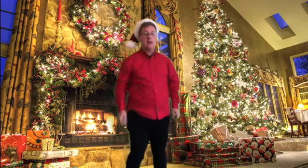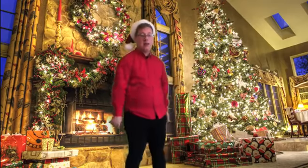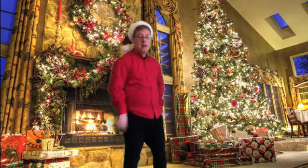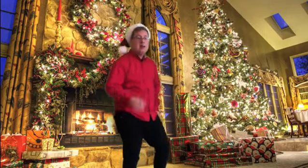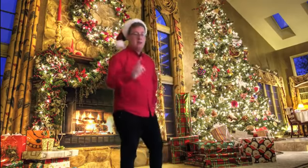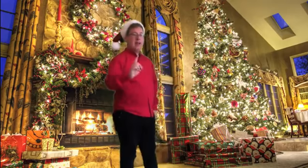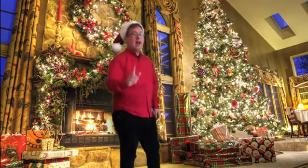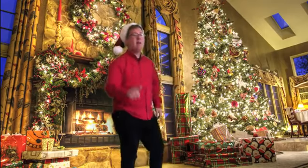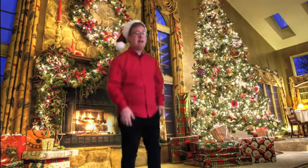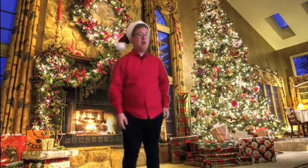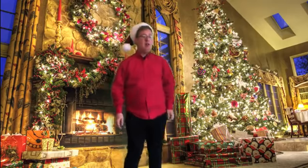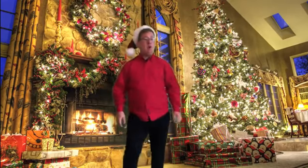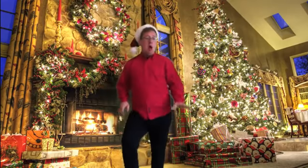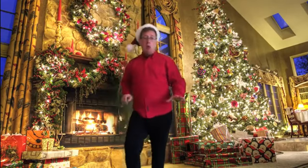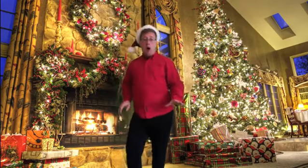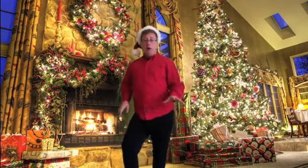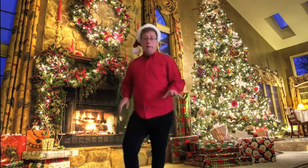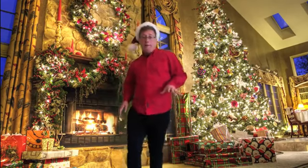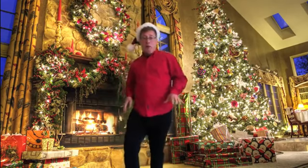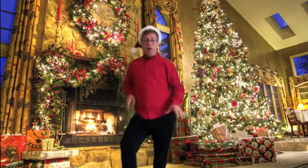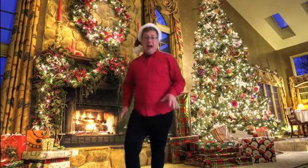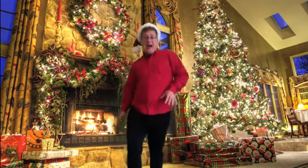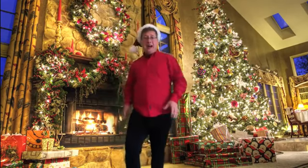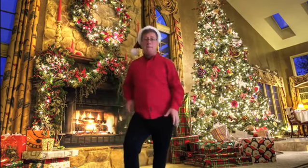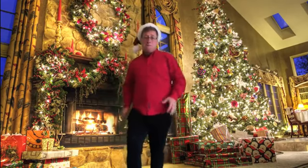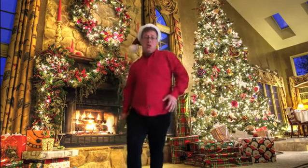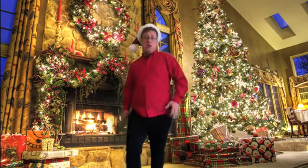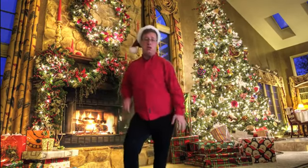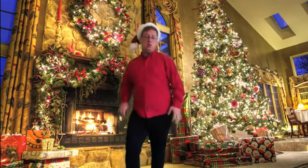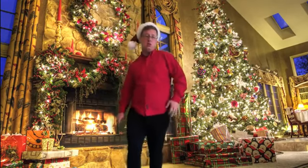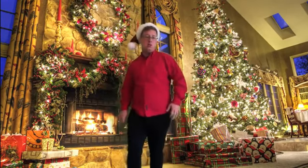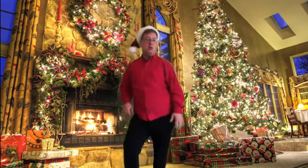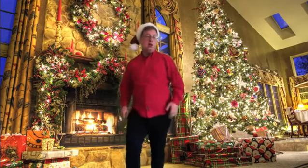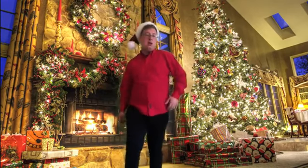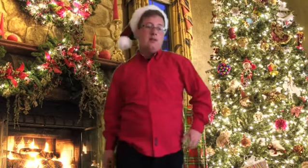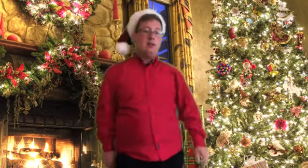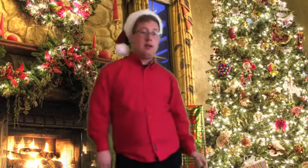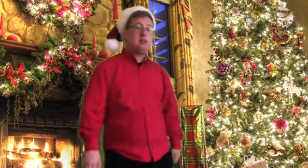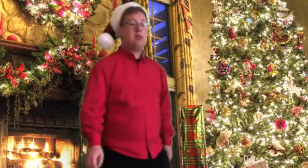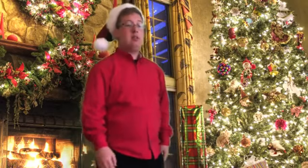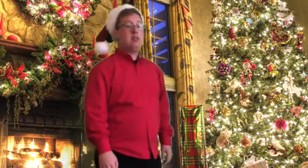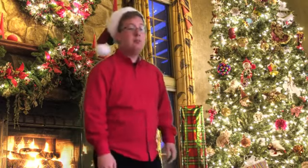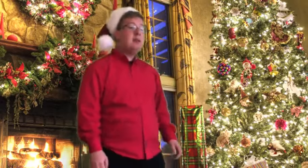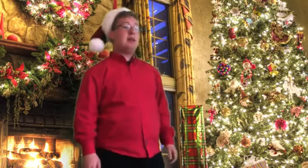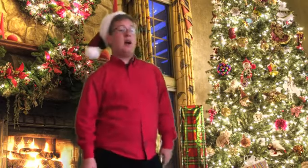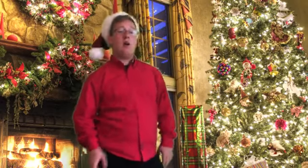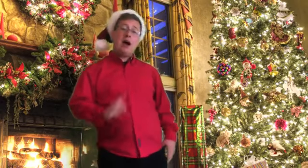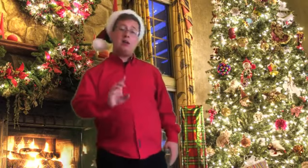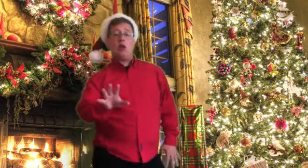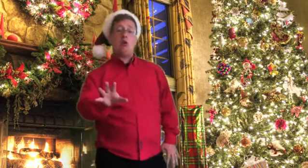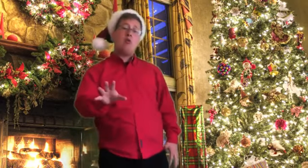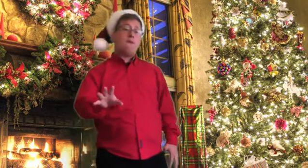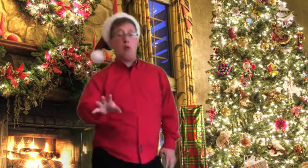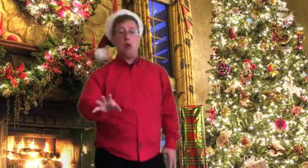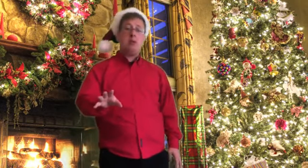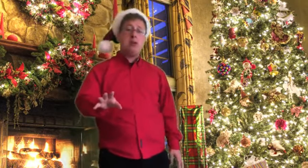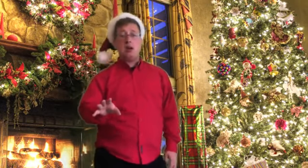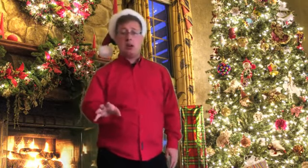Now I know what a fool I've been But if you kiss me now I know you'd fool